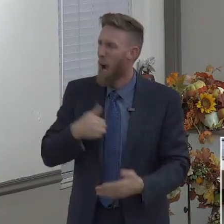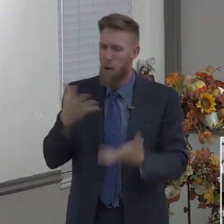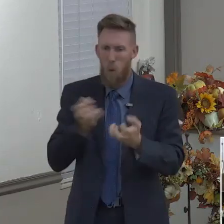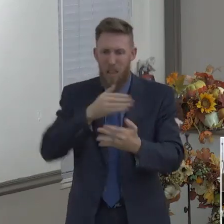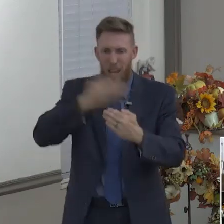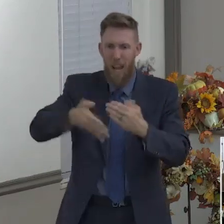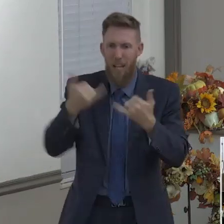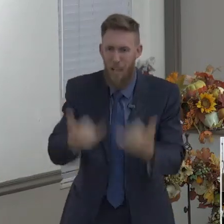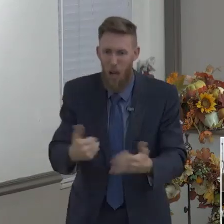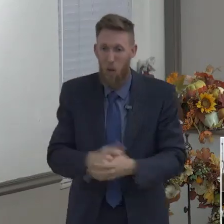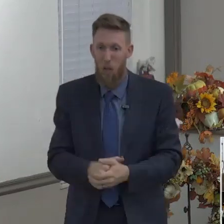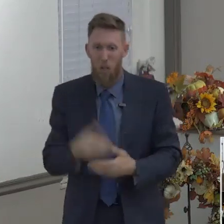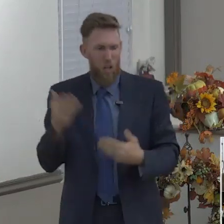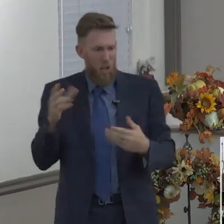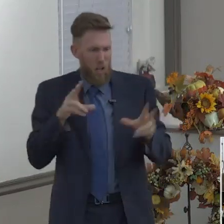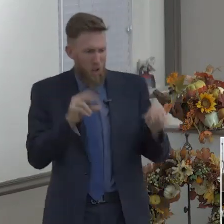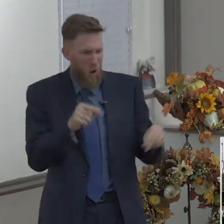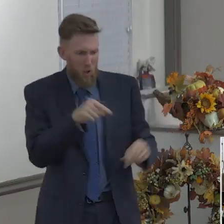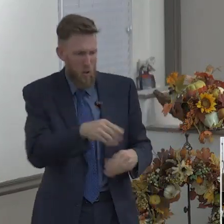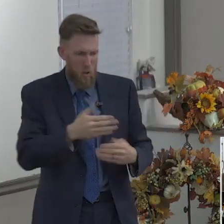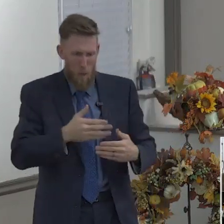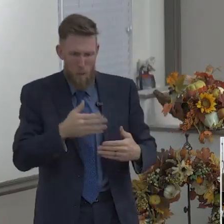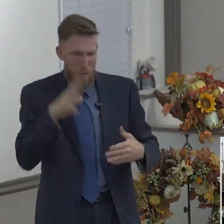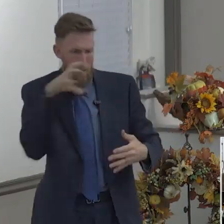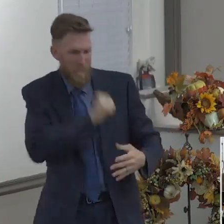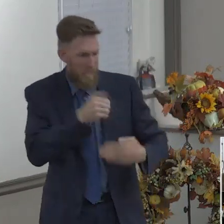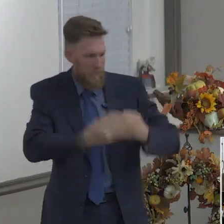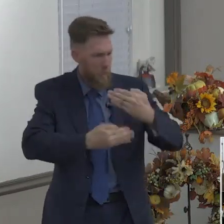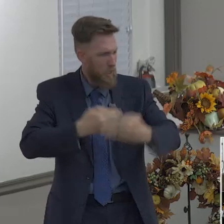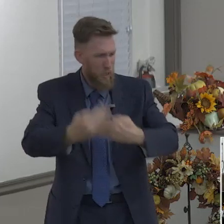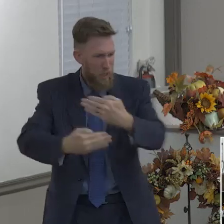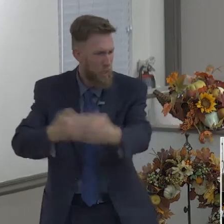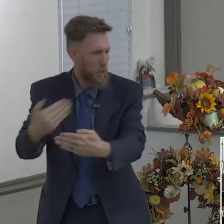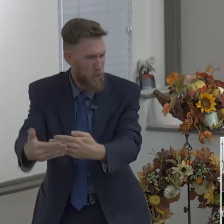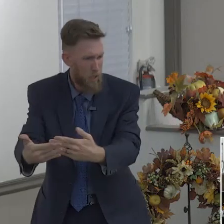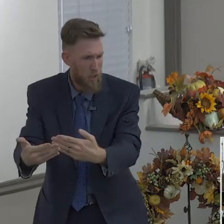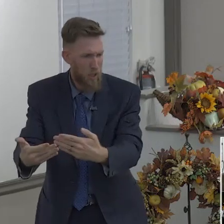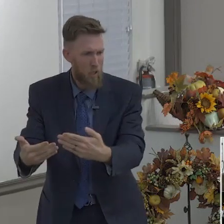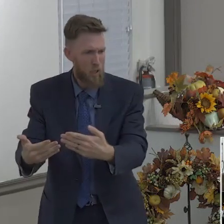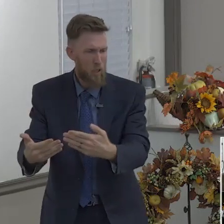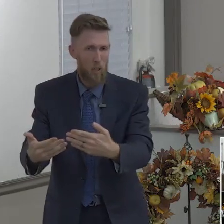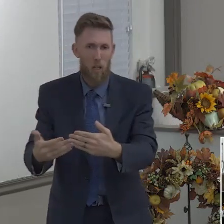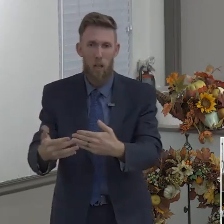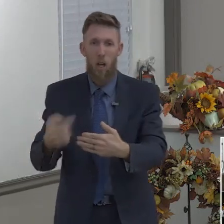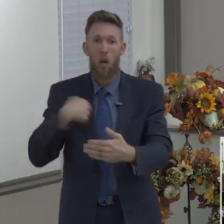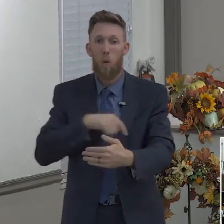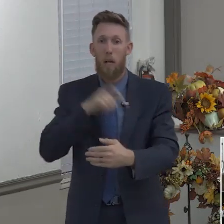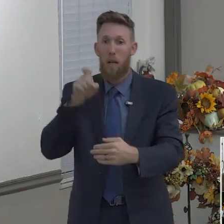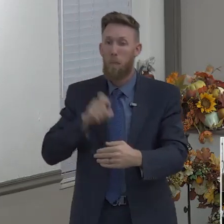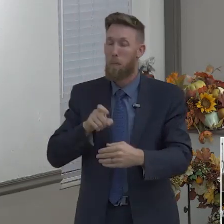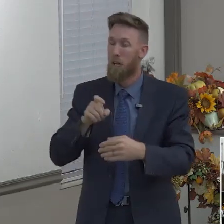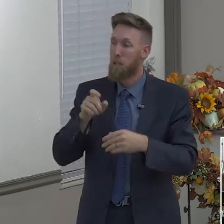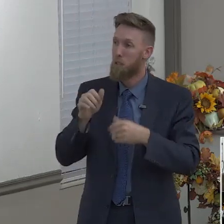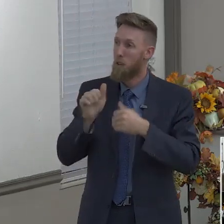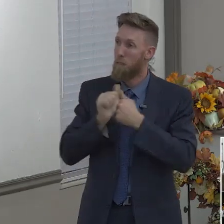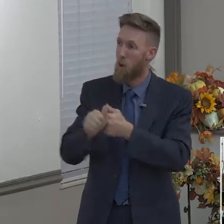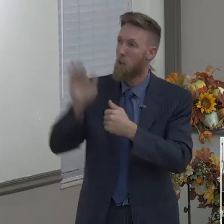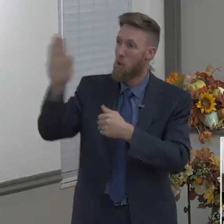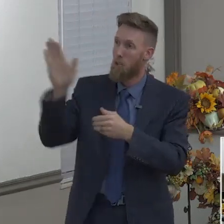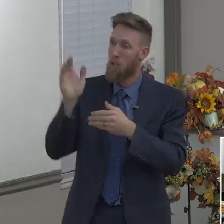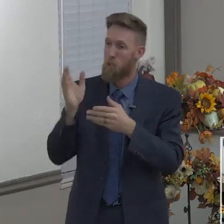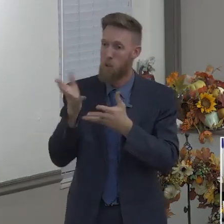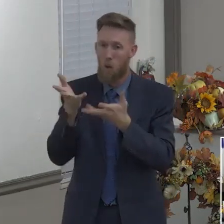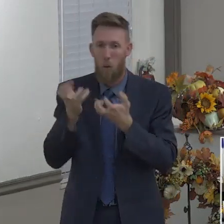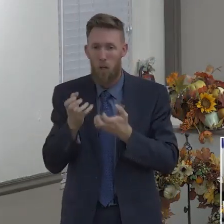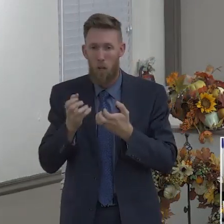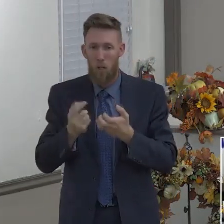F, G. You've got to follow God's will one step at a time. But too many times we're very impatient. I see this with young